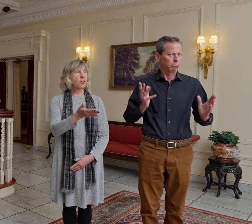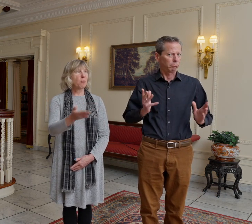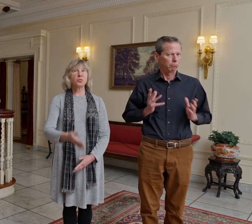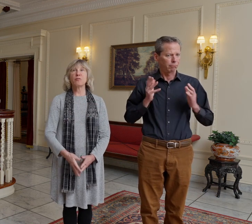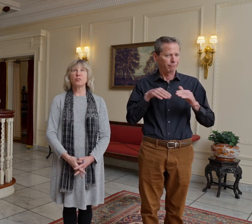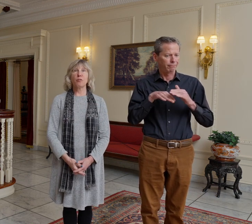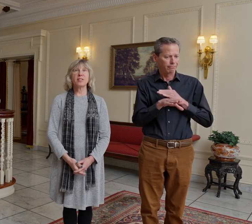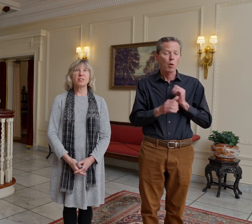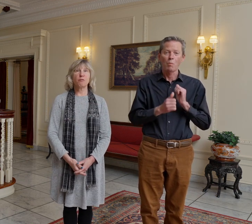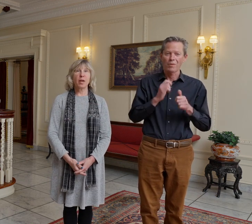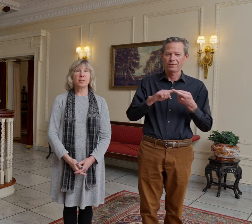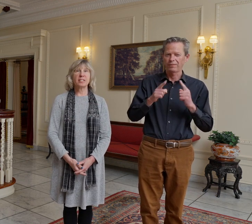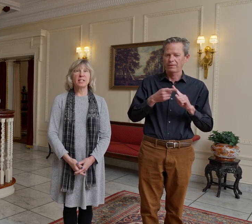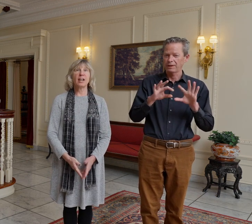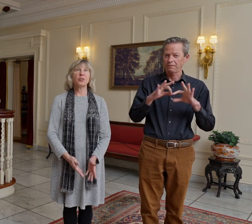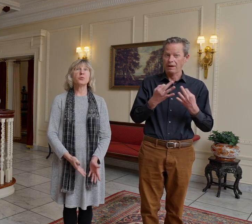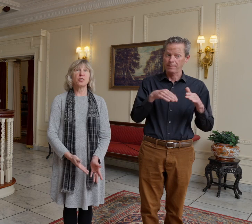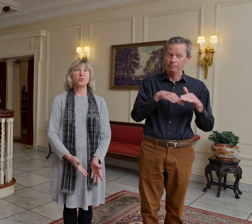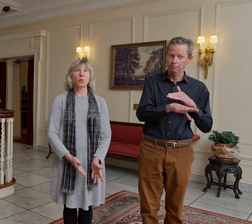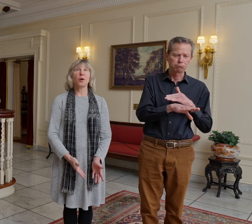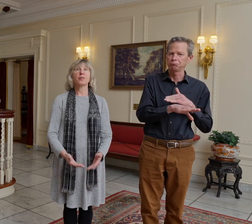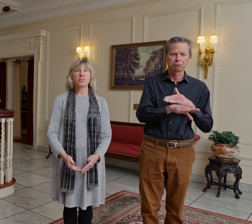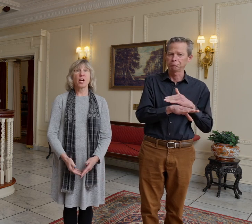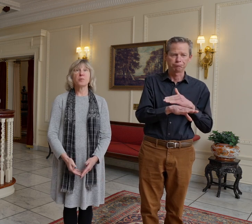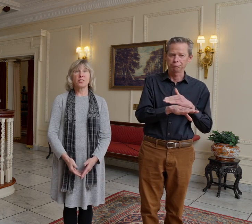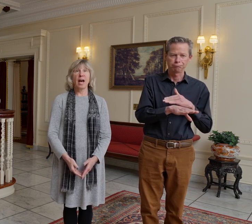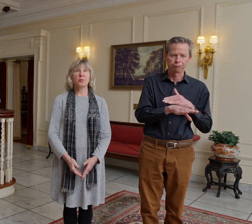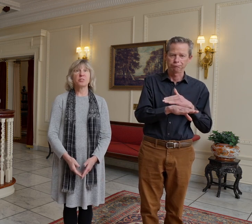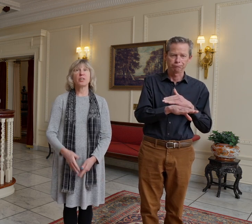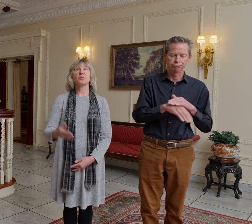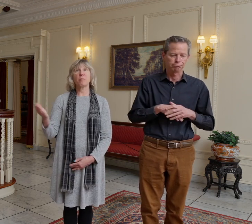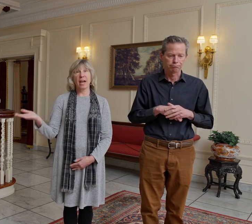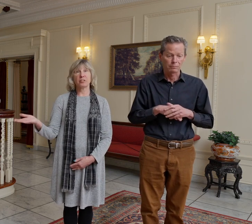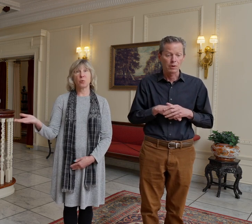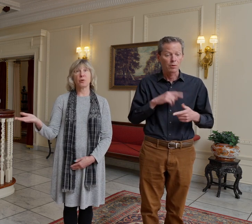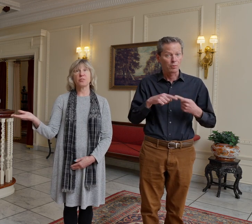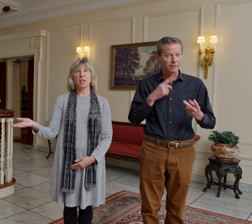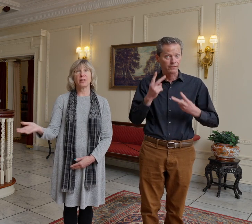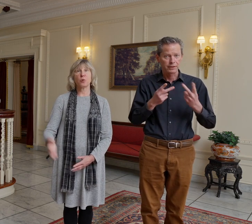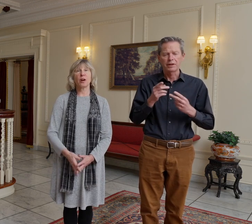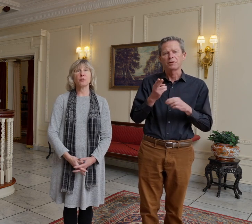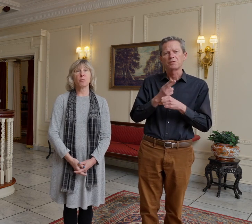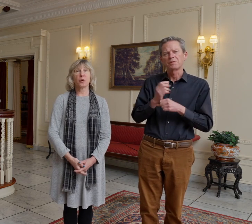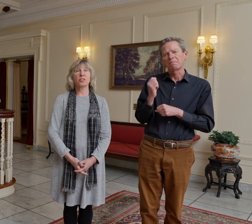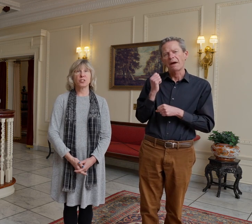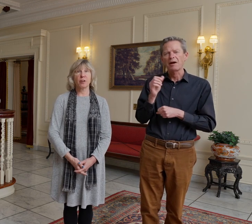most of his friends and family did not use this door to come to the house, they used the back door or the side door under the port cachere.